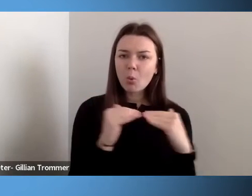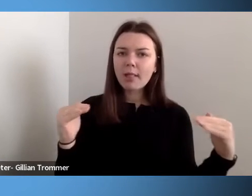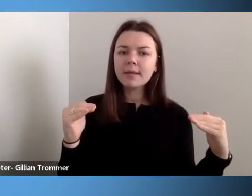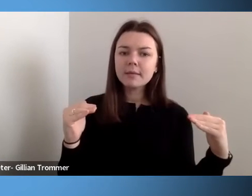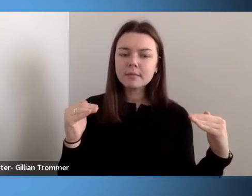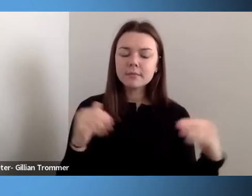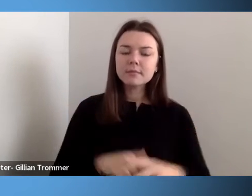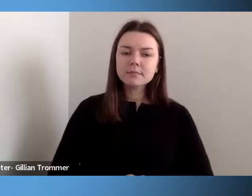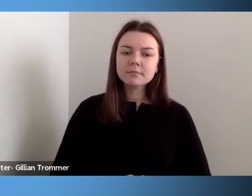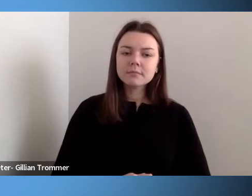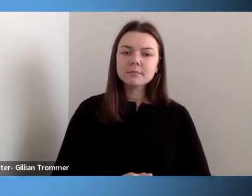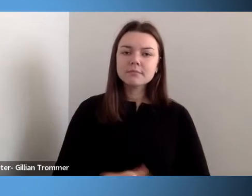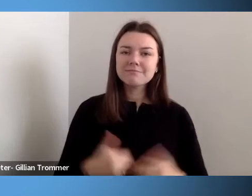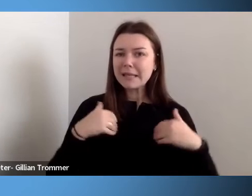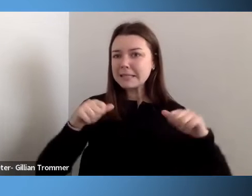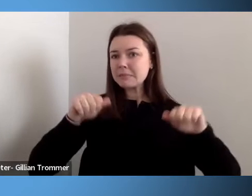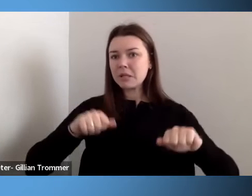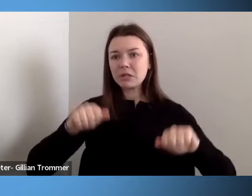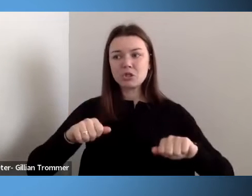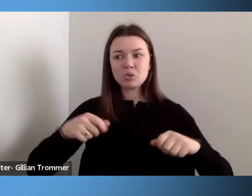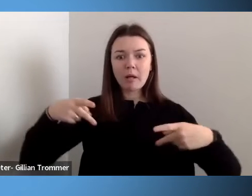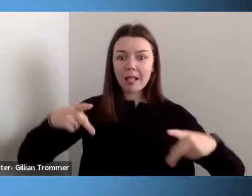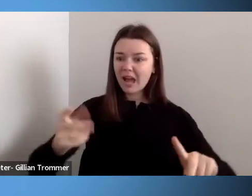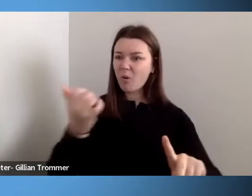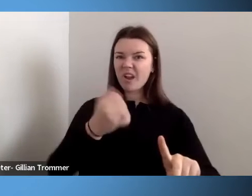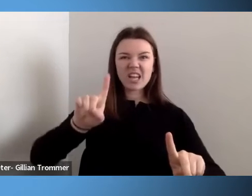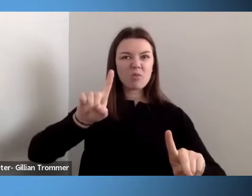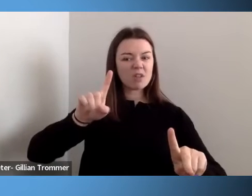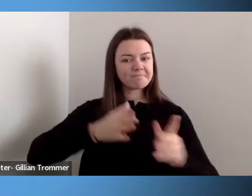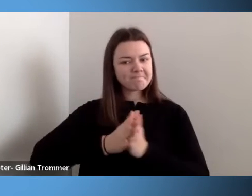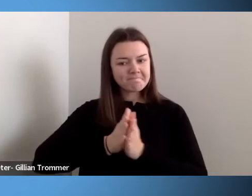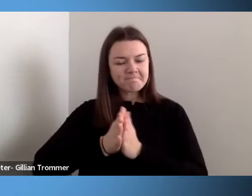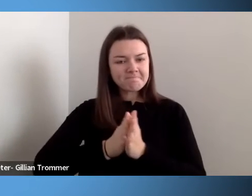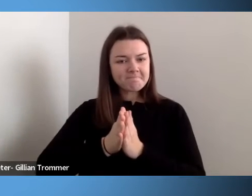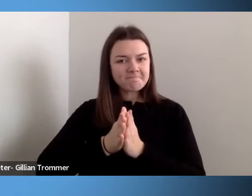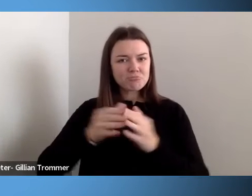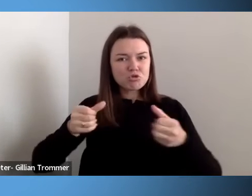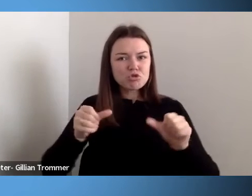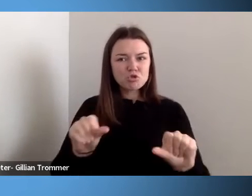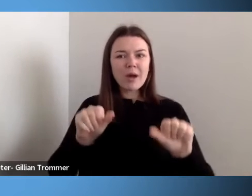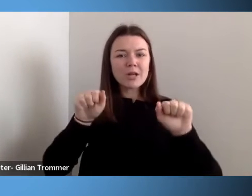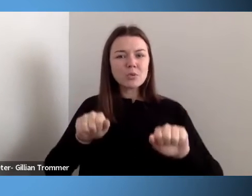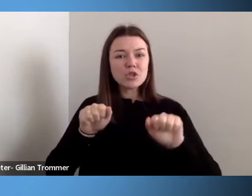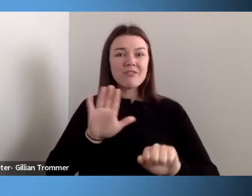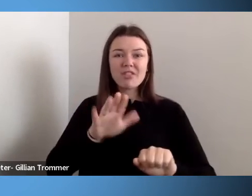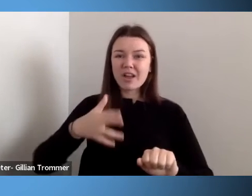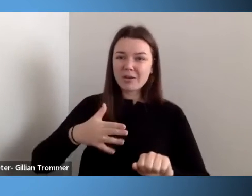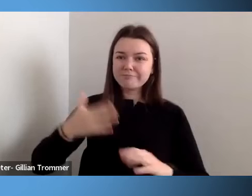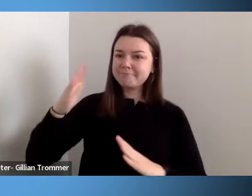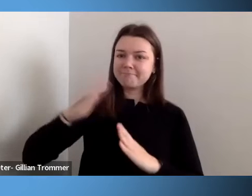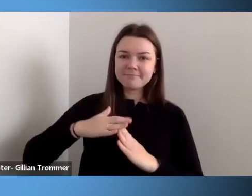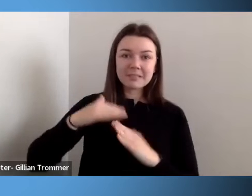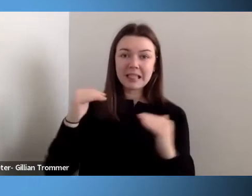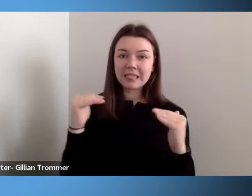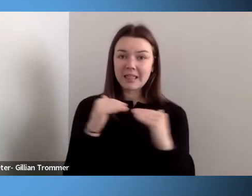anyone willing to try to achieve their highest level of self-sufficiency and independence.